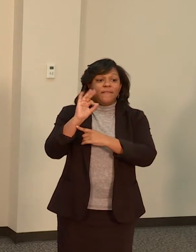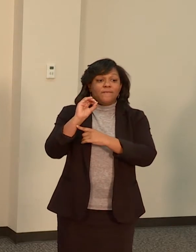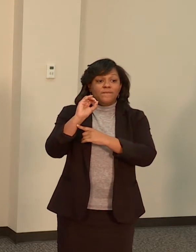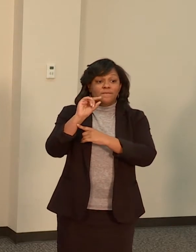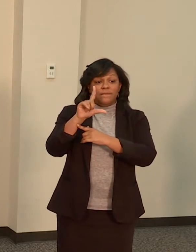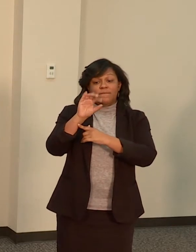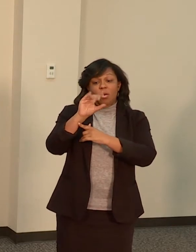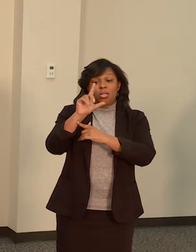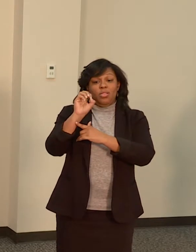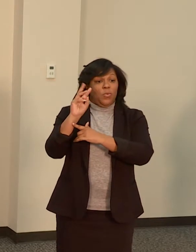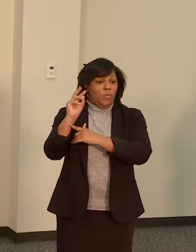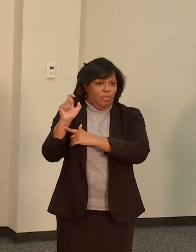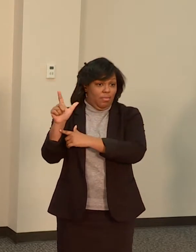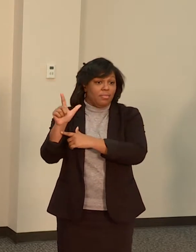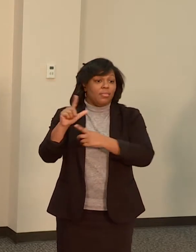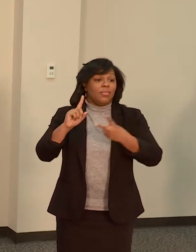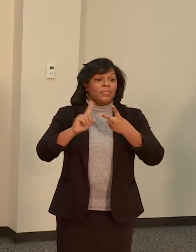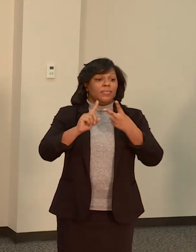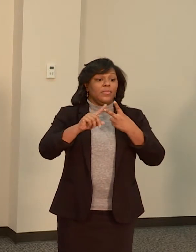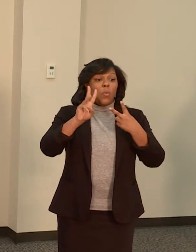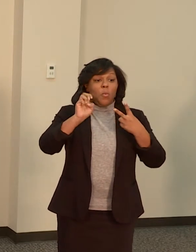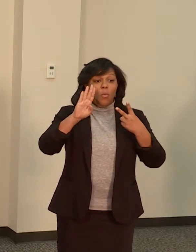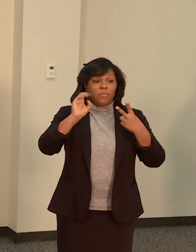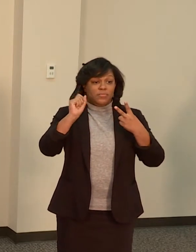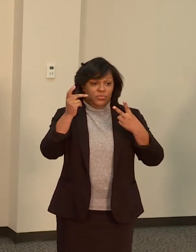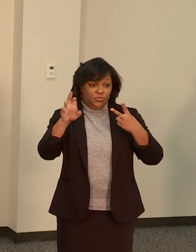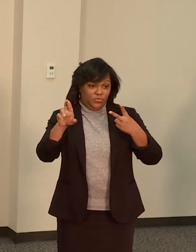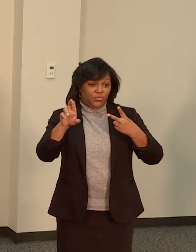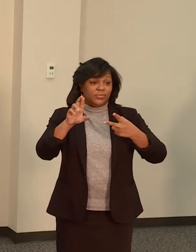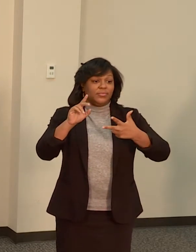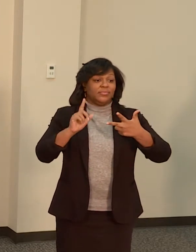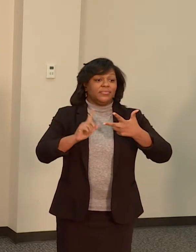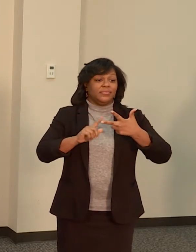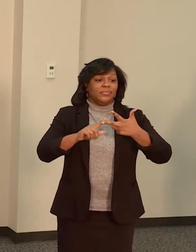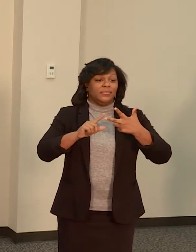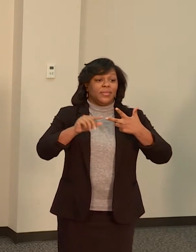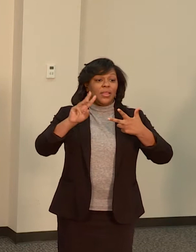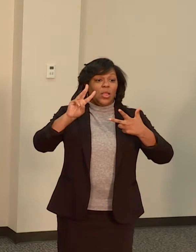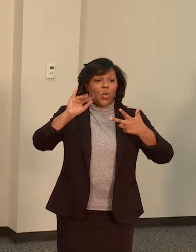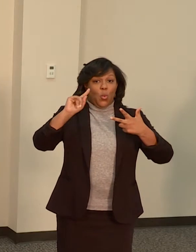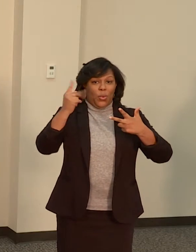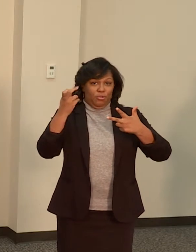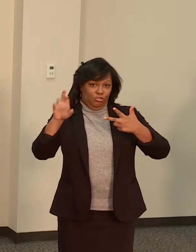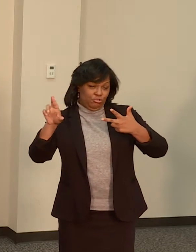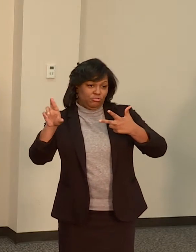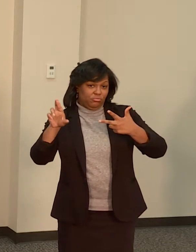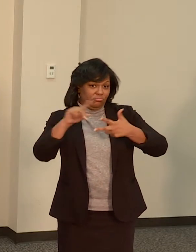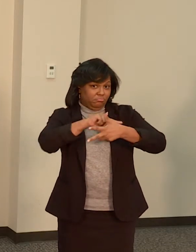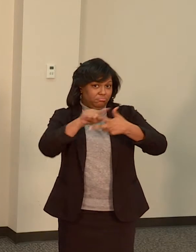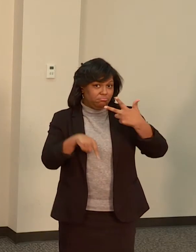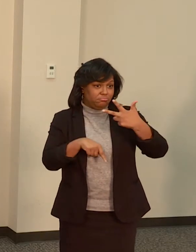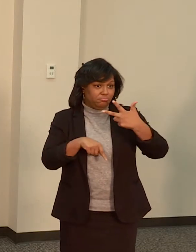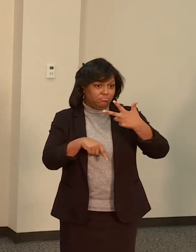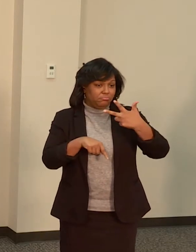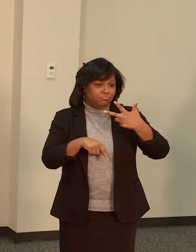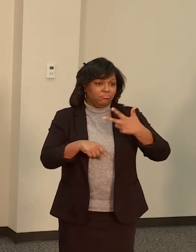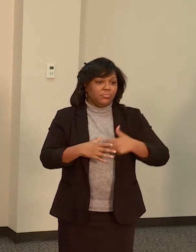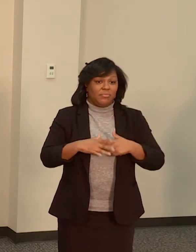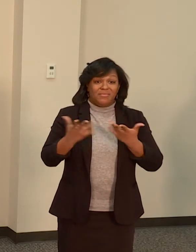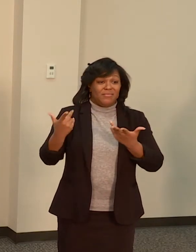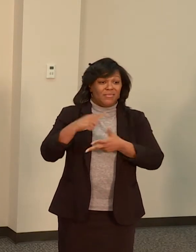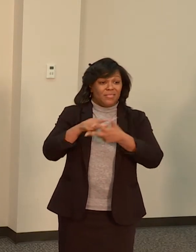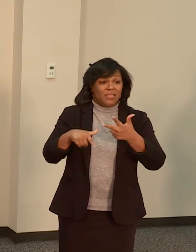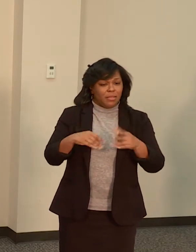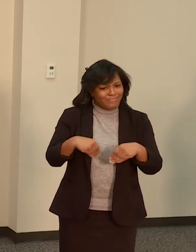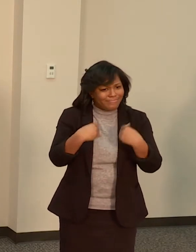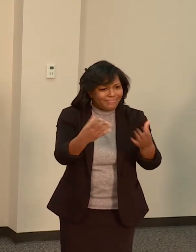as well as Whittier. And our team's guiding principle has been to target the limited city resources to those that need the assistance most.